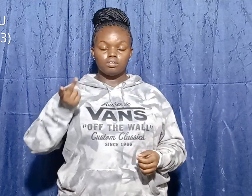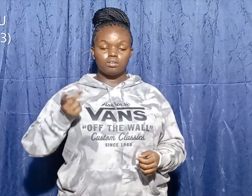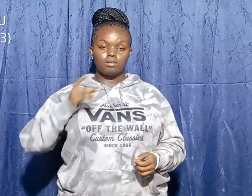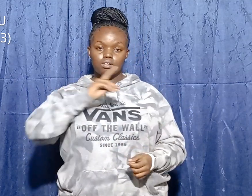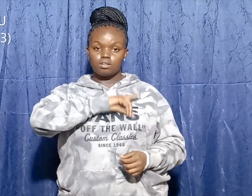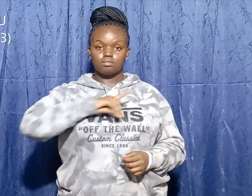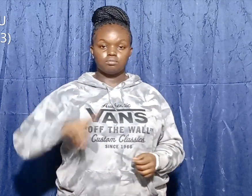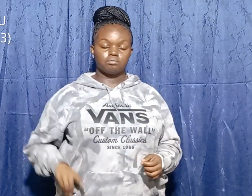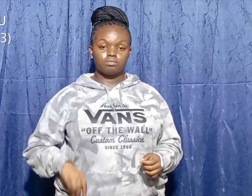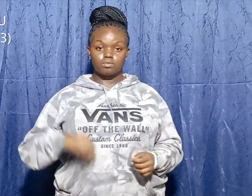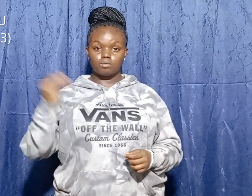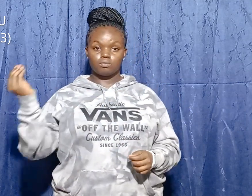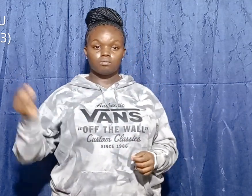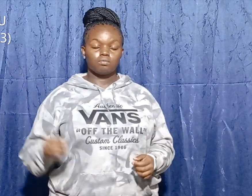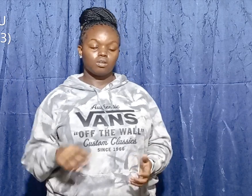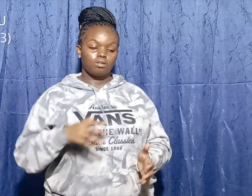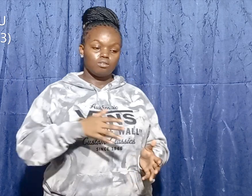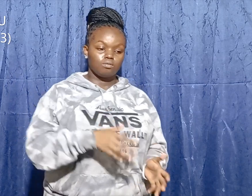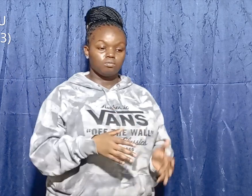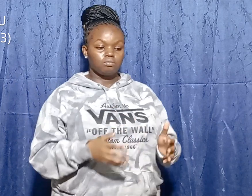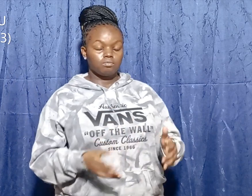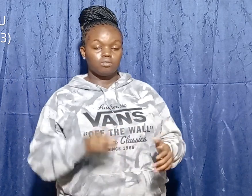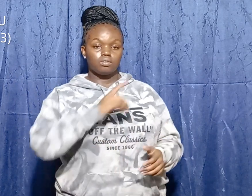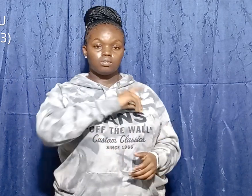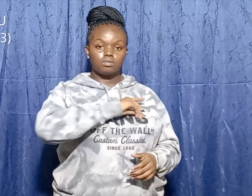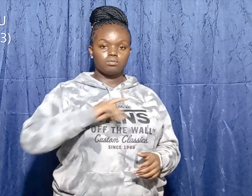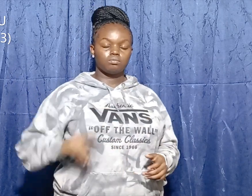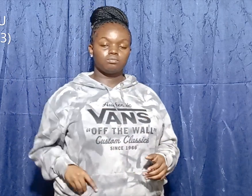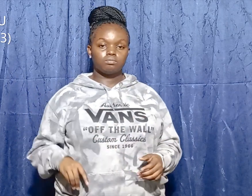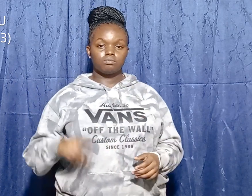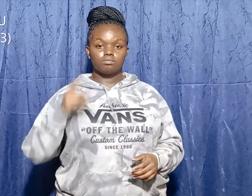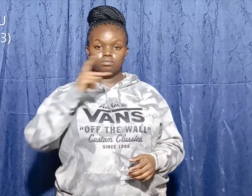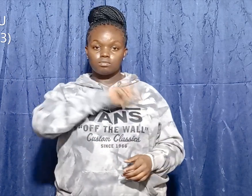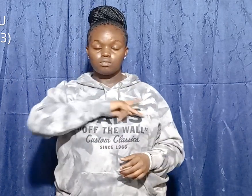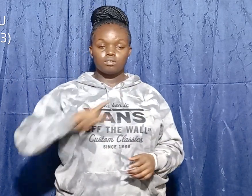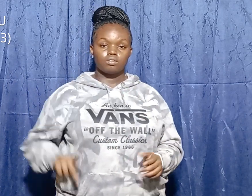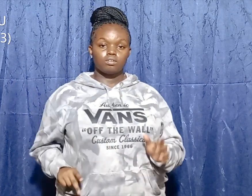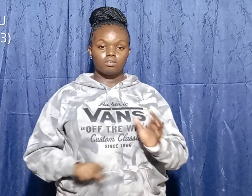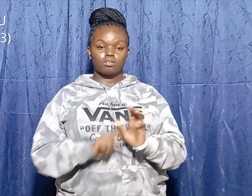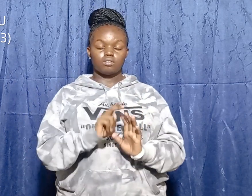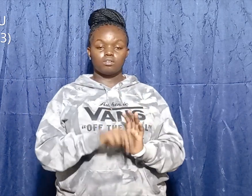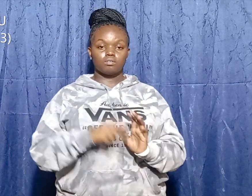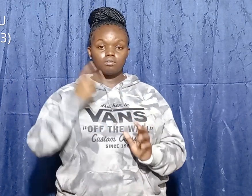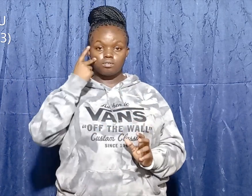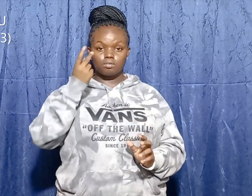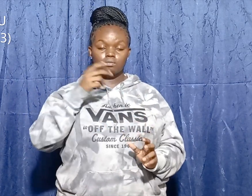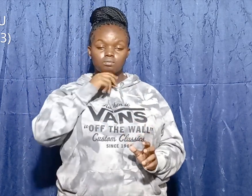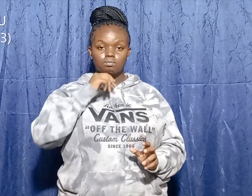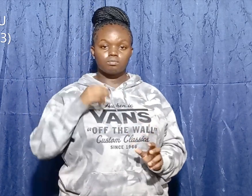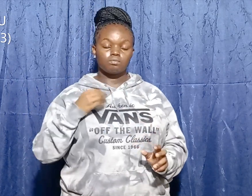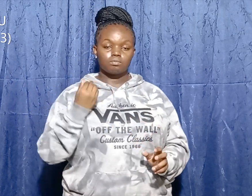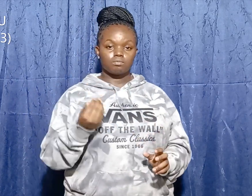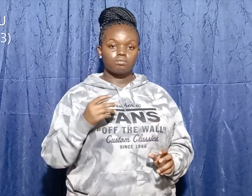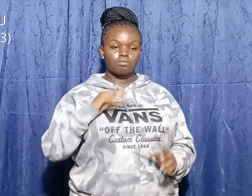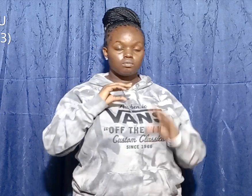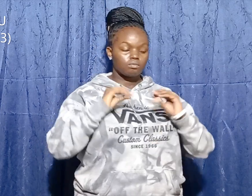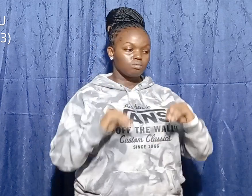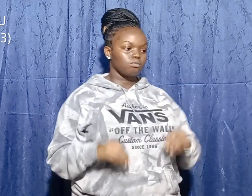King Saul saw the small boy and asked Who is your father? David answered My